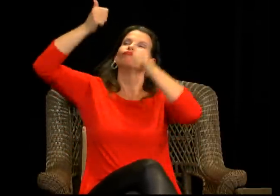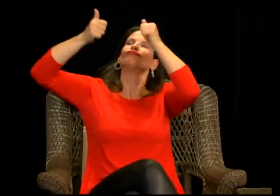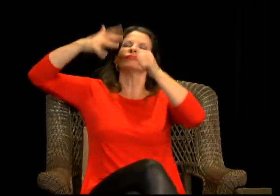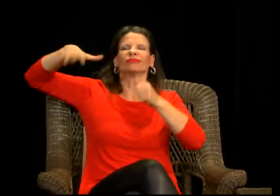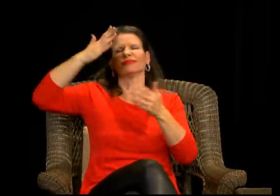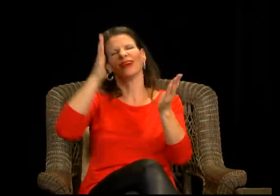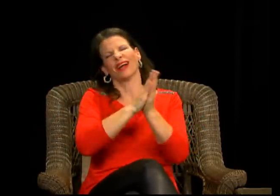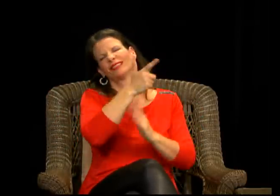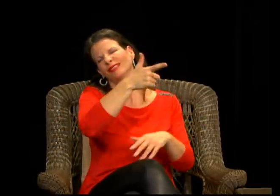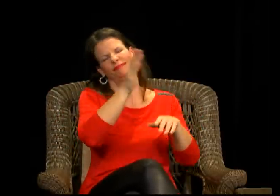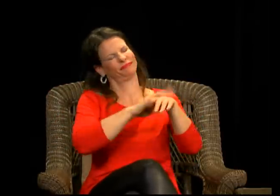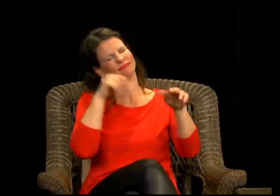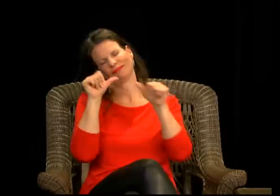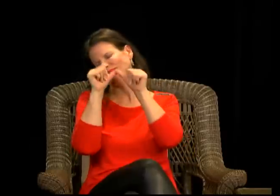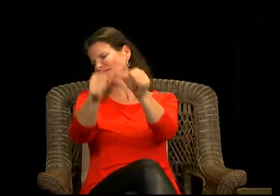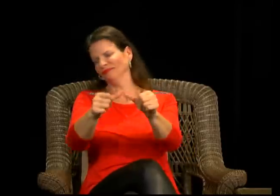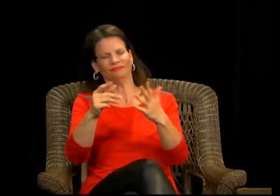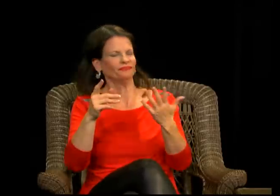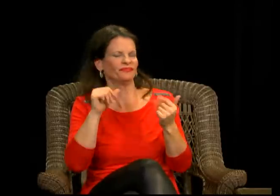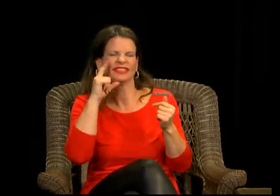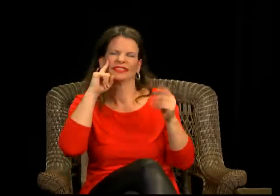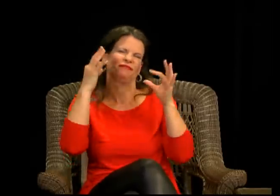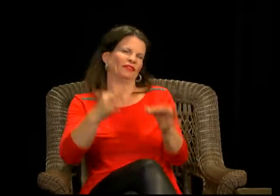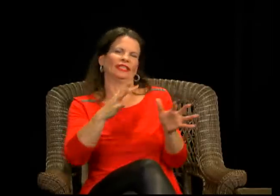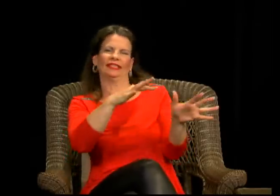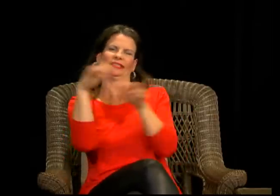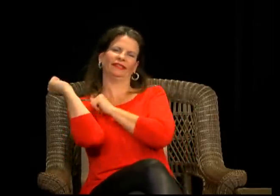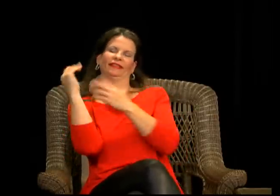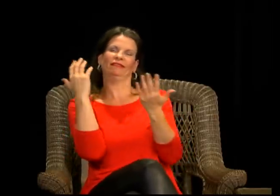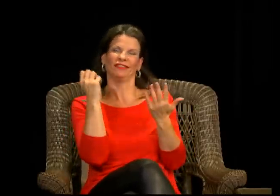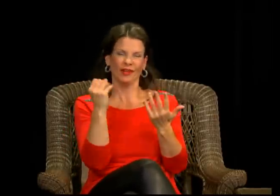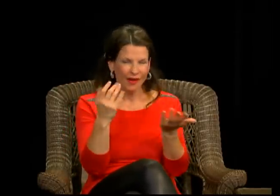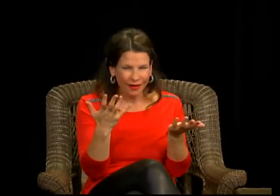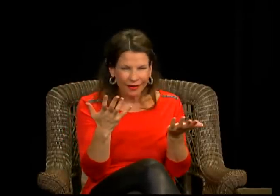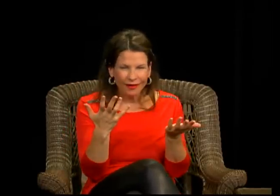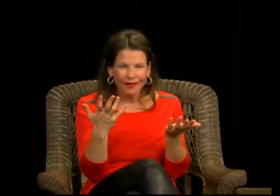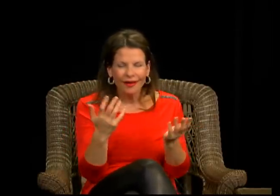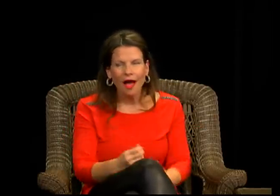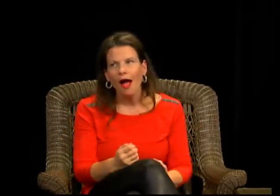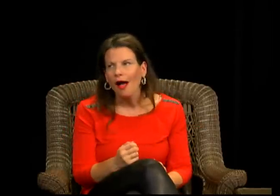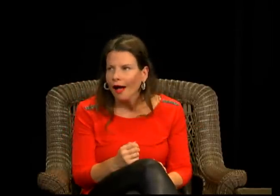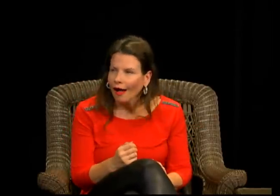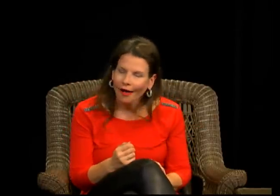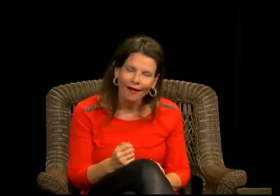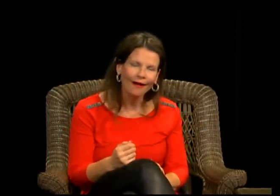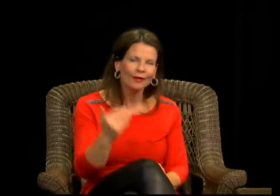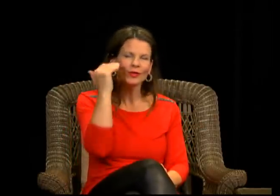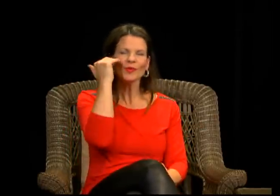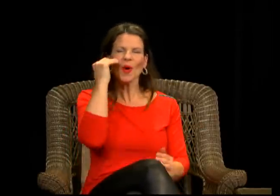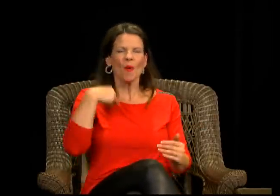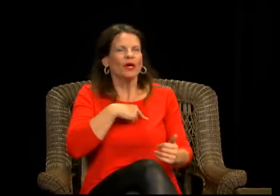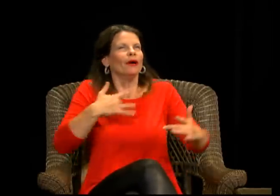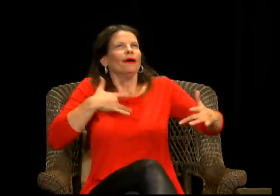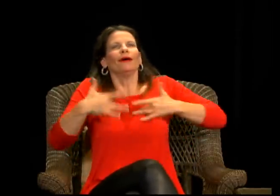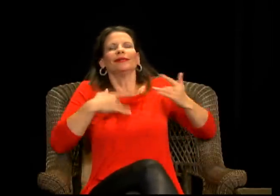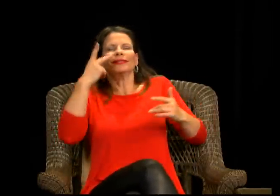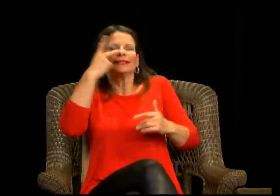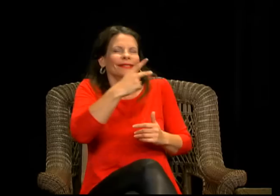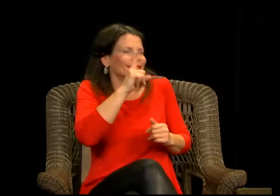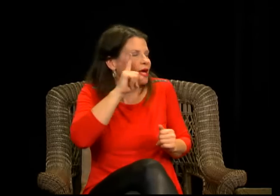consequences, it's just not a good thing either, but it also has the consequences. He was asked to leave the team as a result, you know, and,